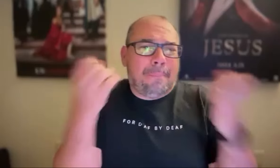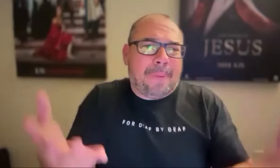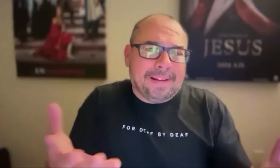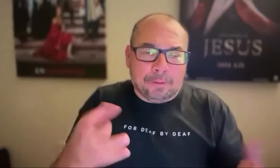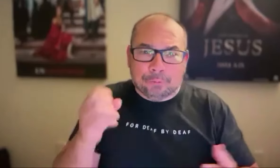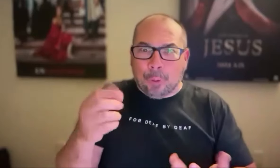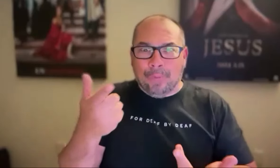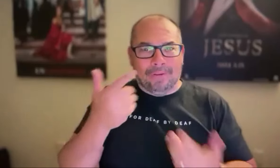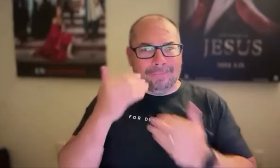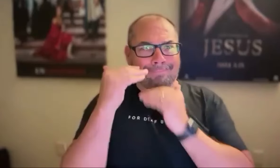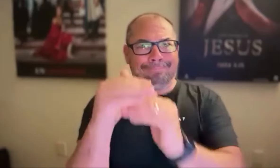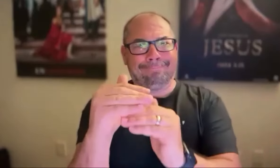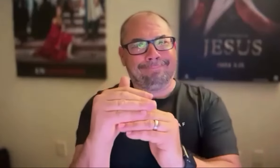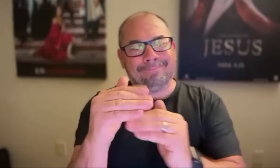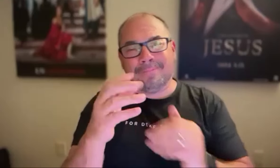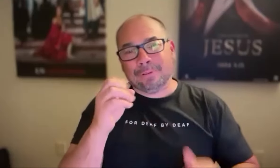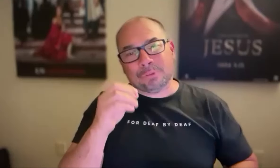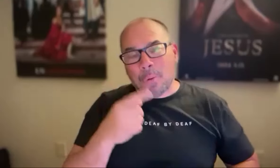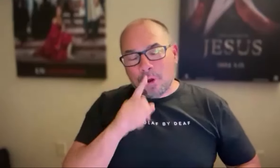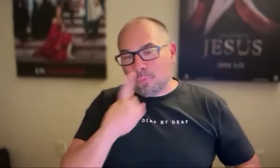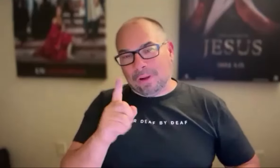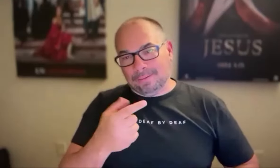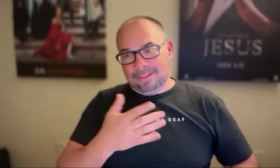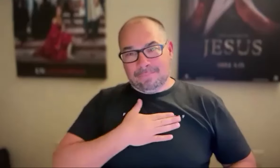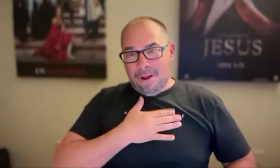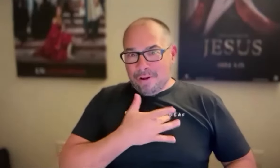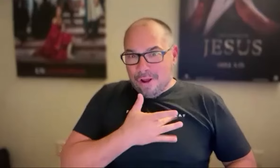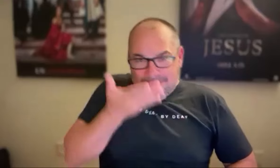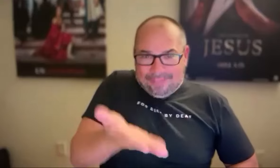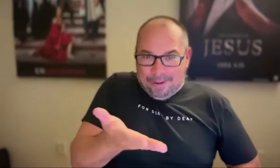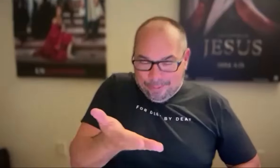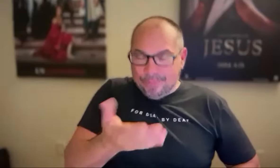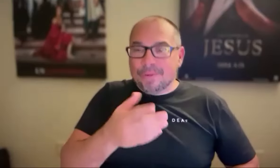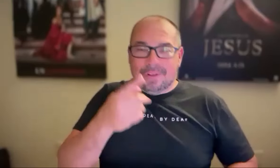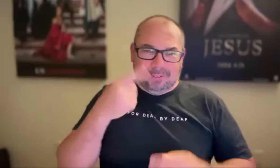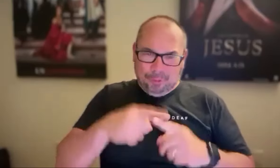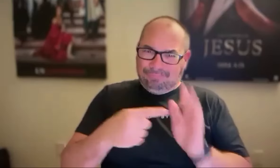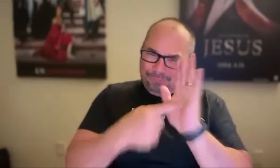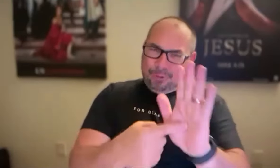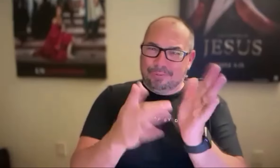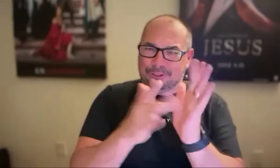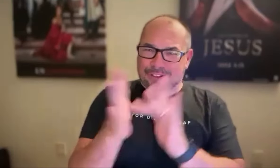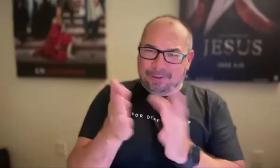they have to be subtitled. And so our access is very limited. And so as a deaf person, my heart has been, how do we